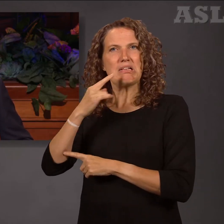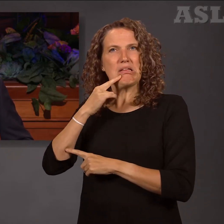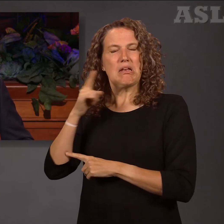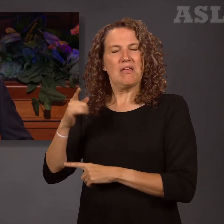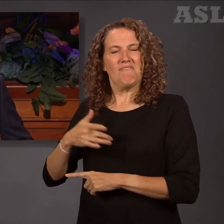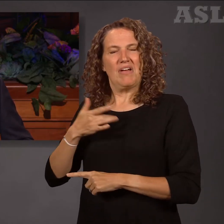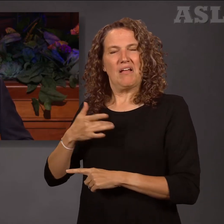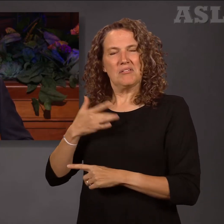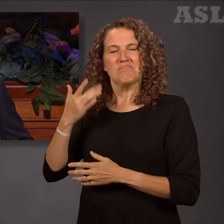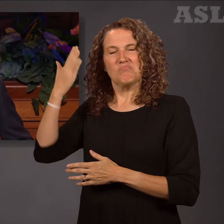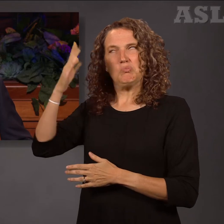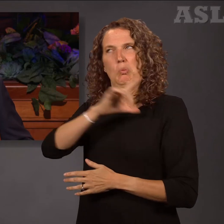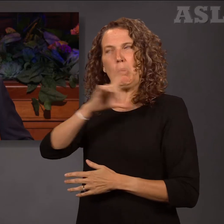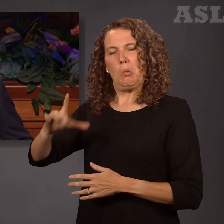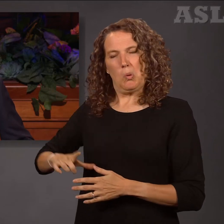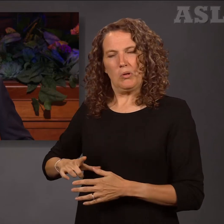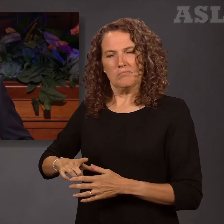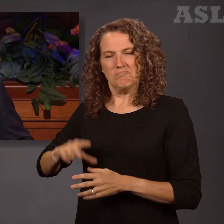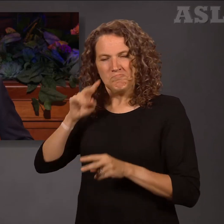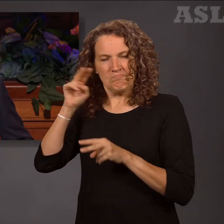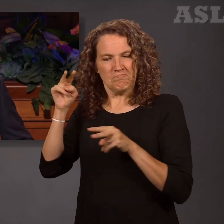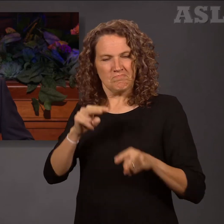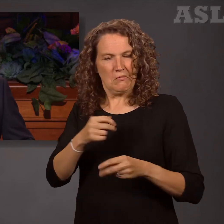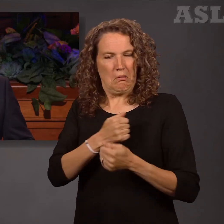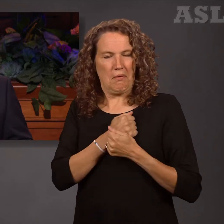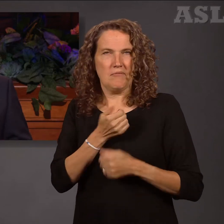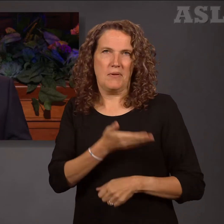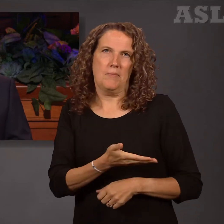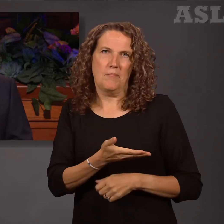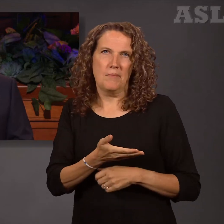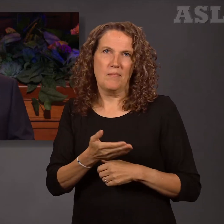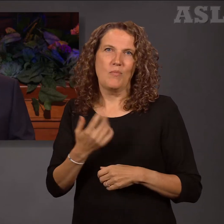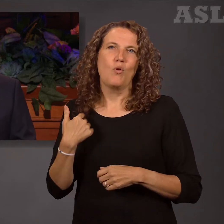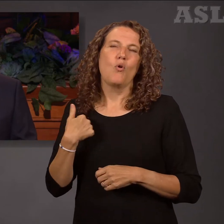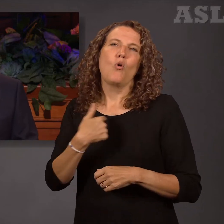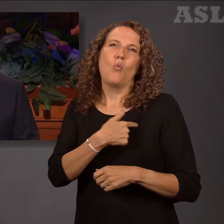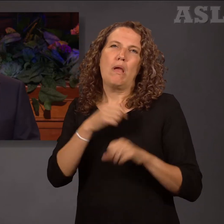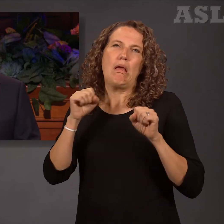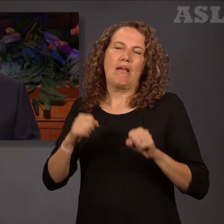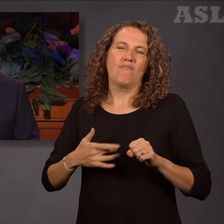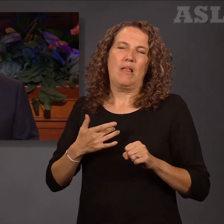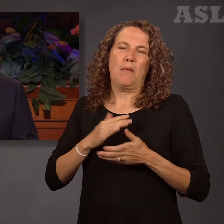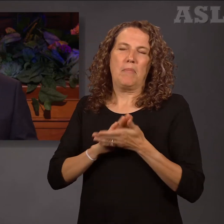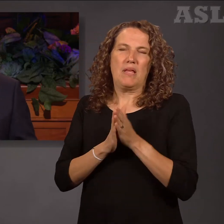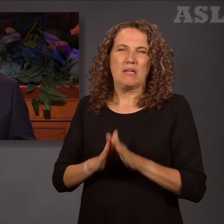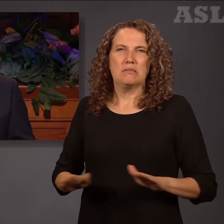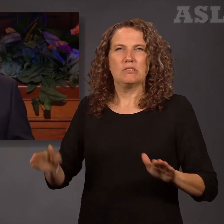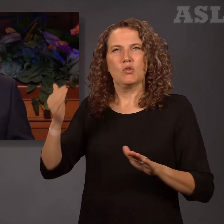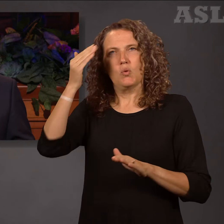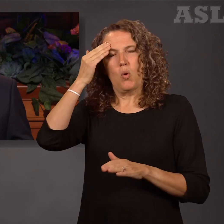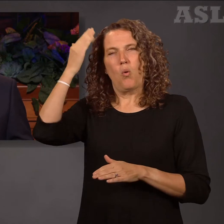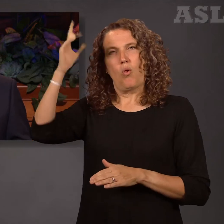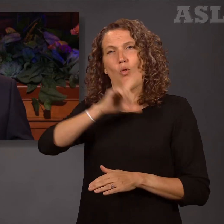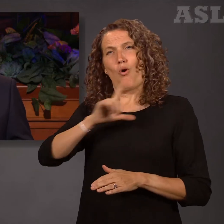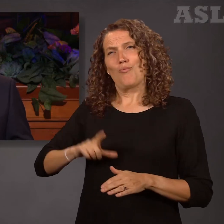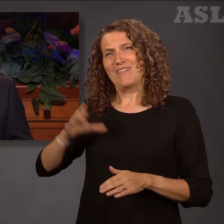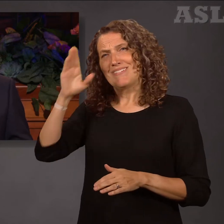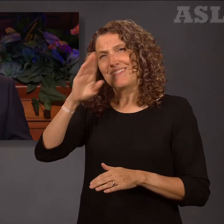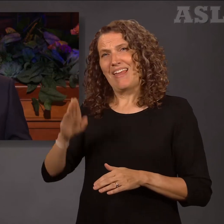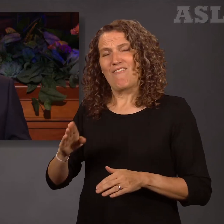of the Lord. We can have the tranquility of knowing that the Lord will never permit us to be tempted beyond what we